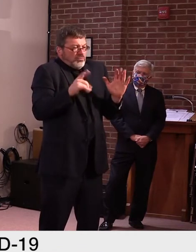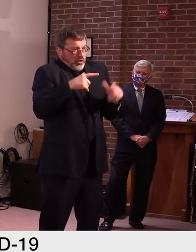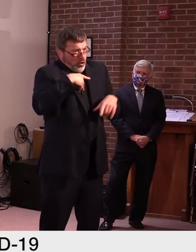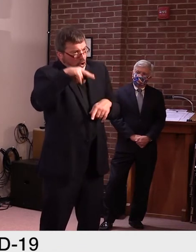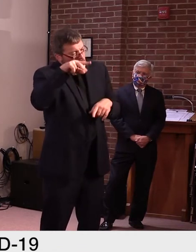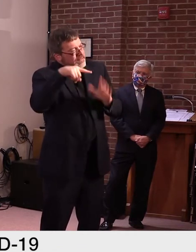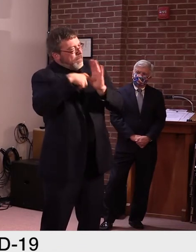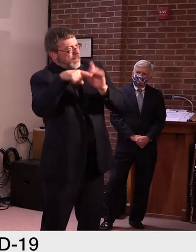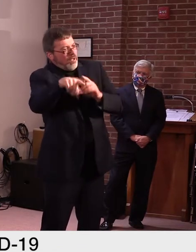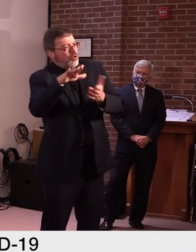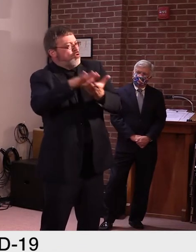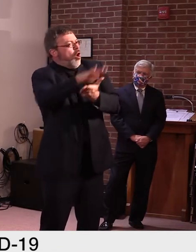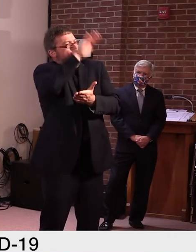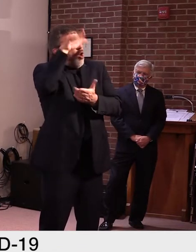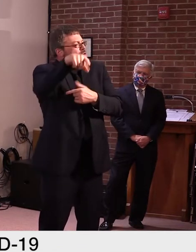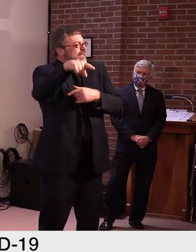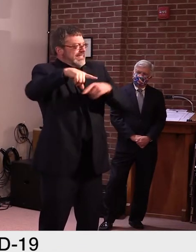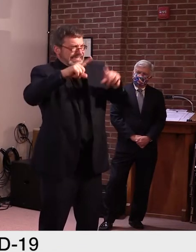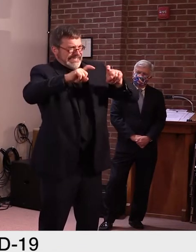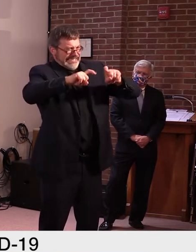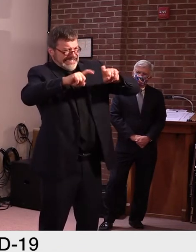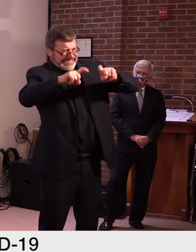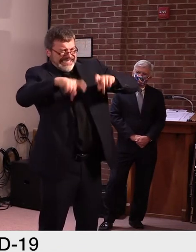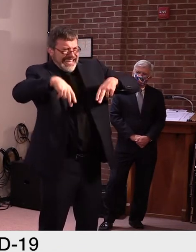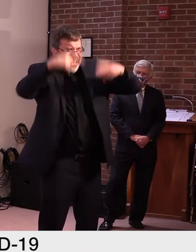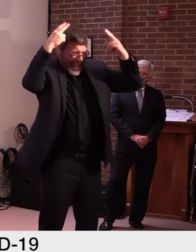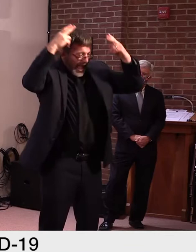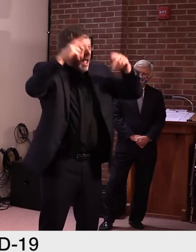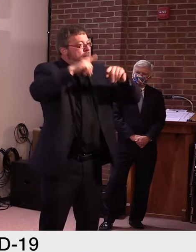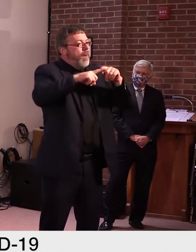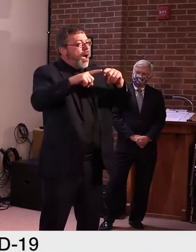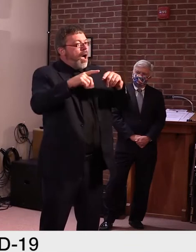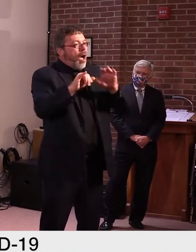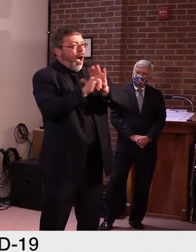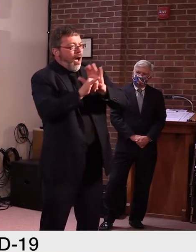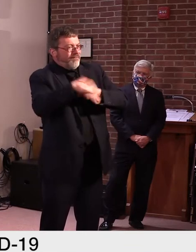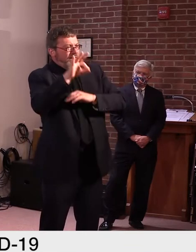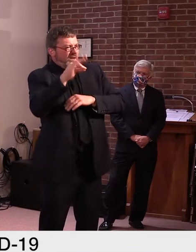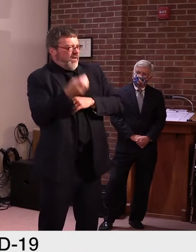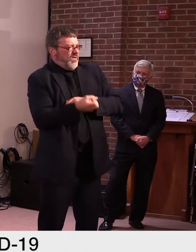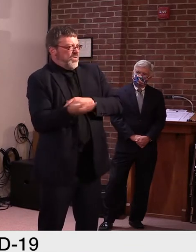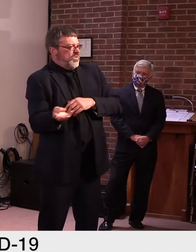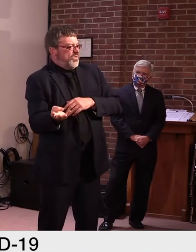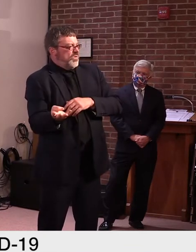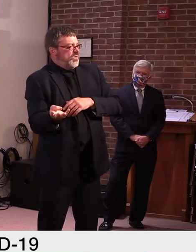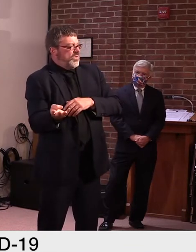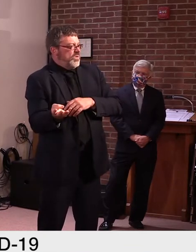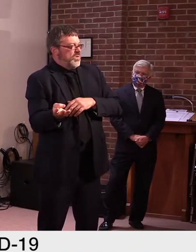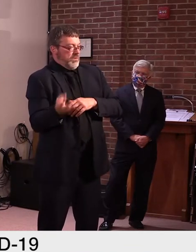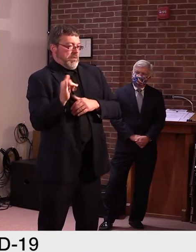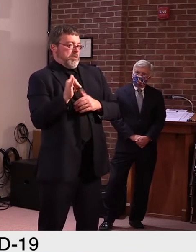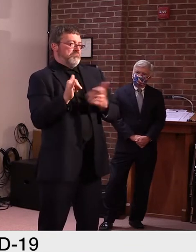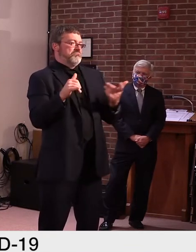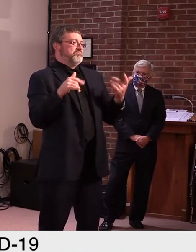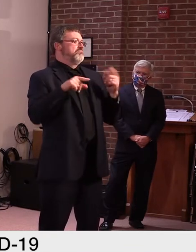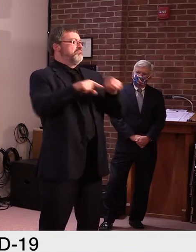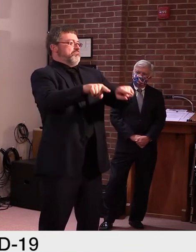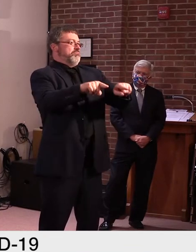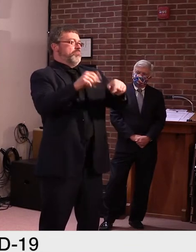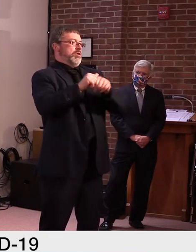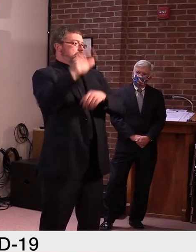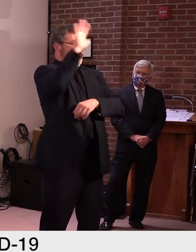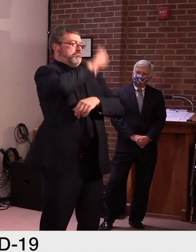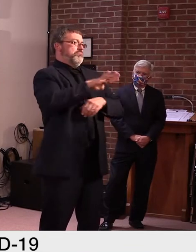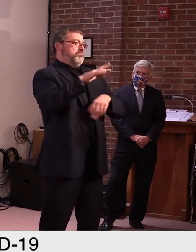and potentially K through 12 restart across the country as well. So, uh, we think it's a pretty fair comparison when you look just at the positivity rate, uh,